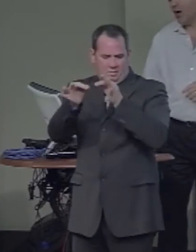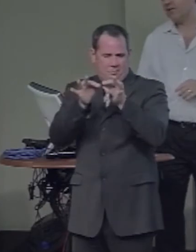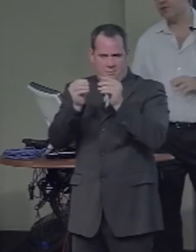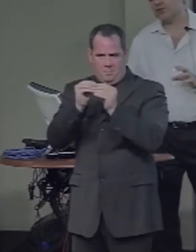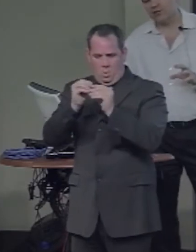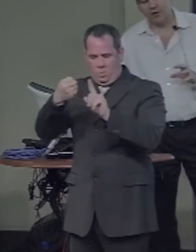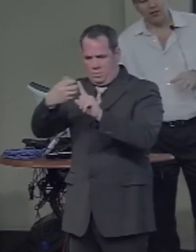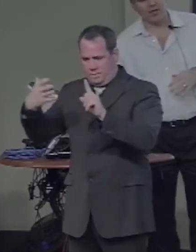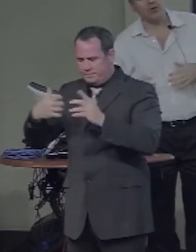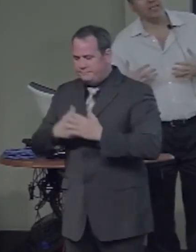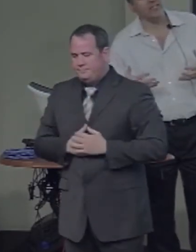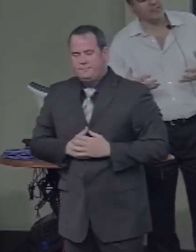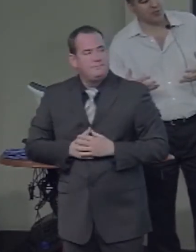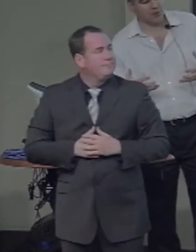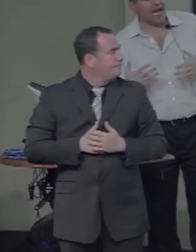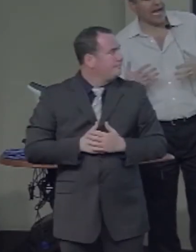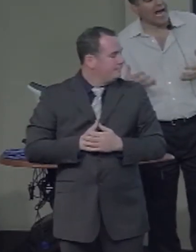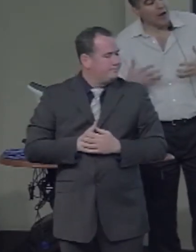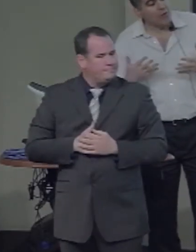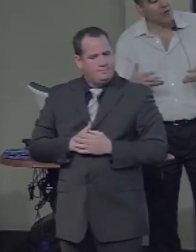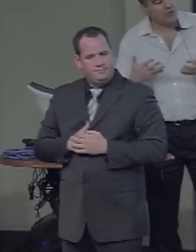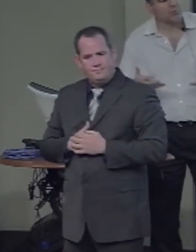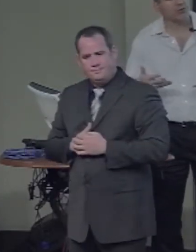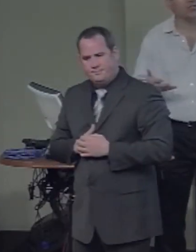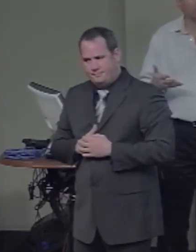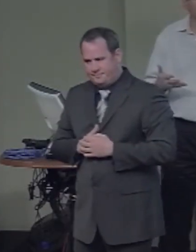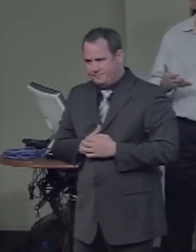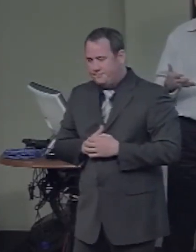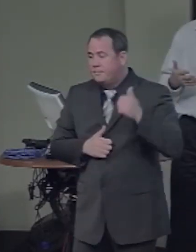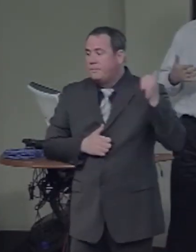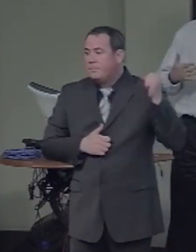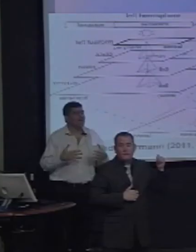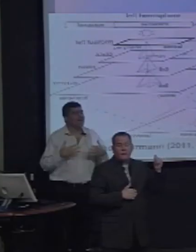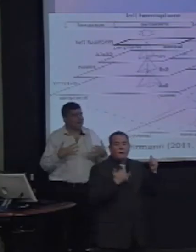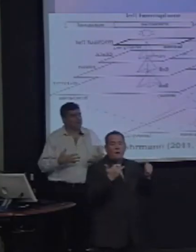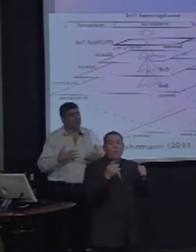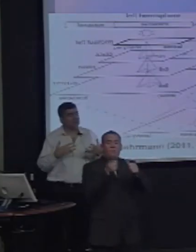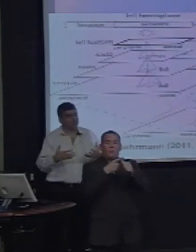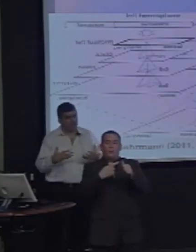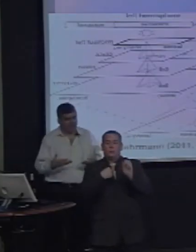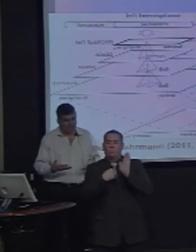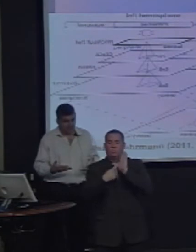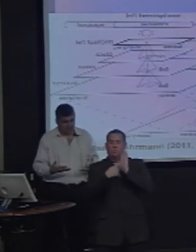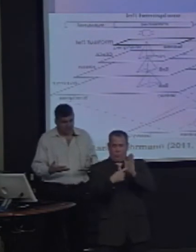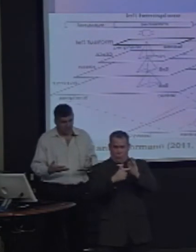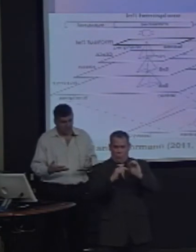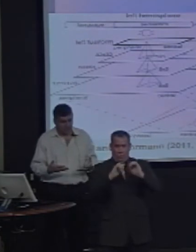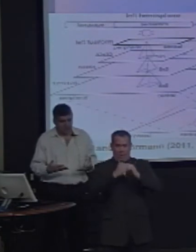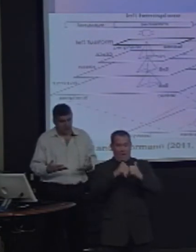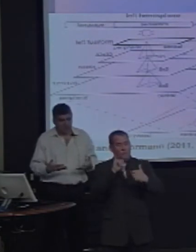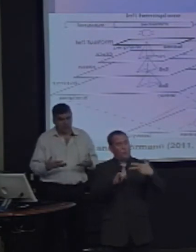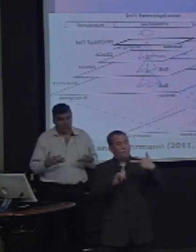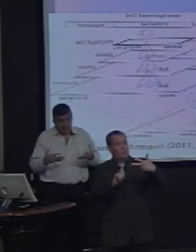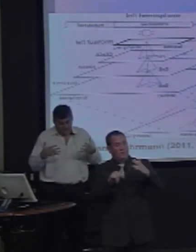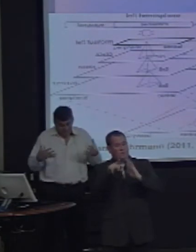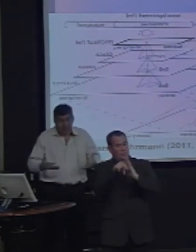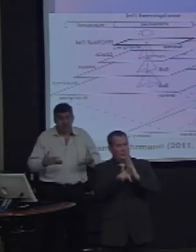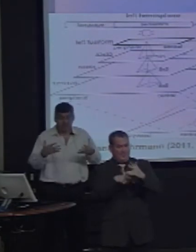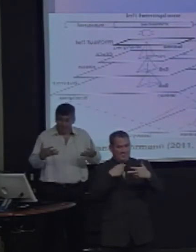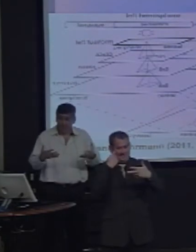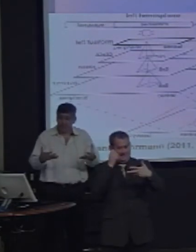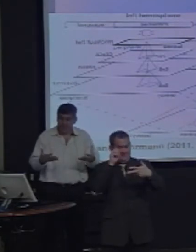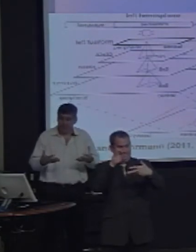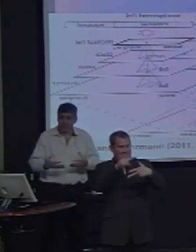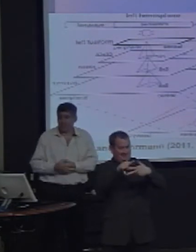So first of all, I want to illustrate how those principles can actually play out in a